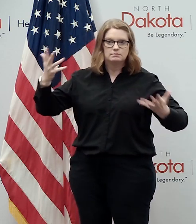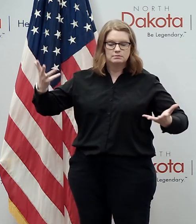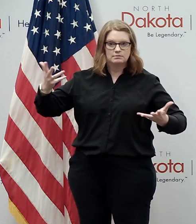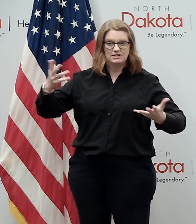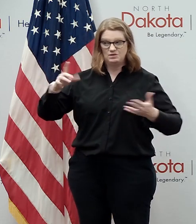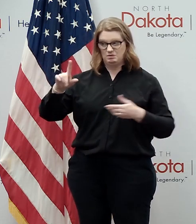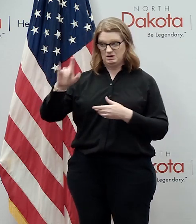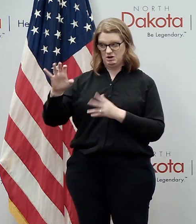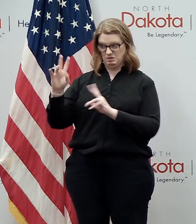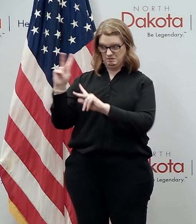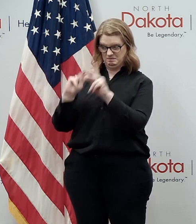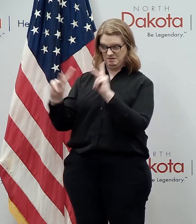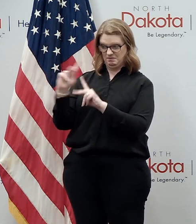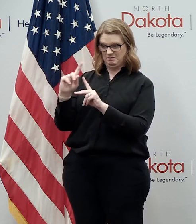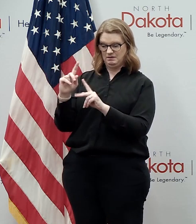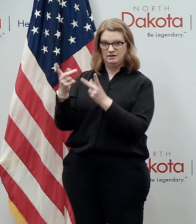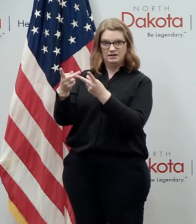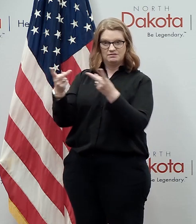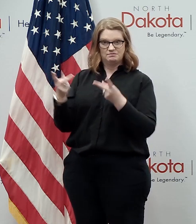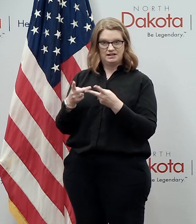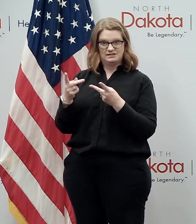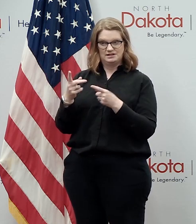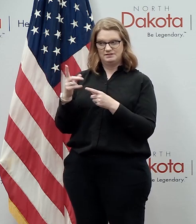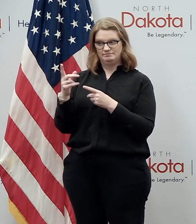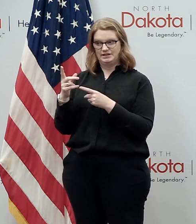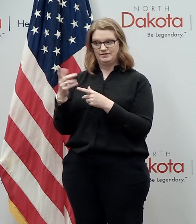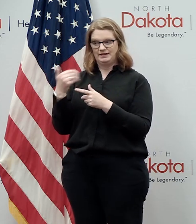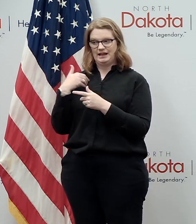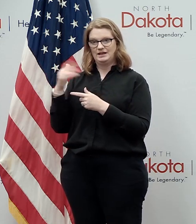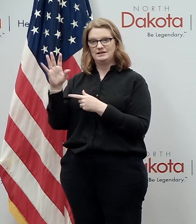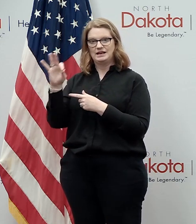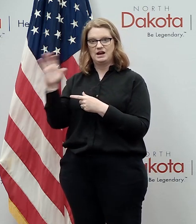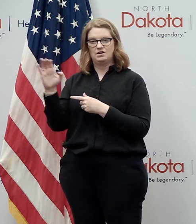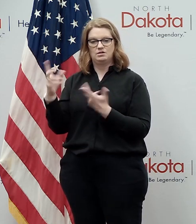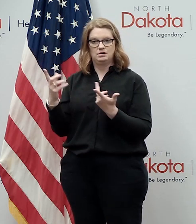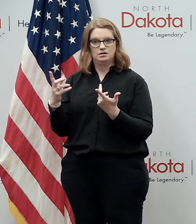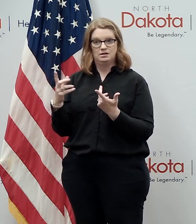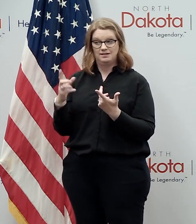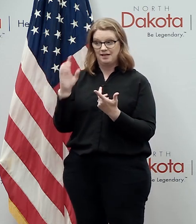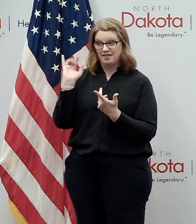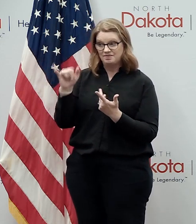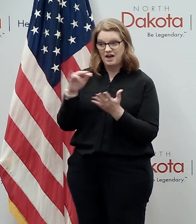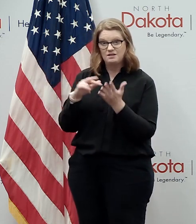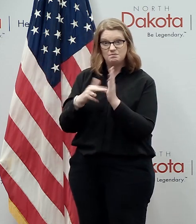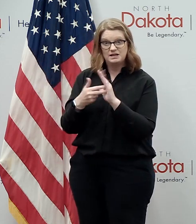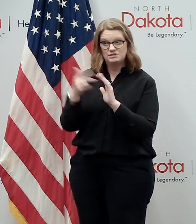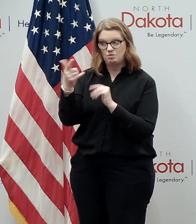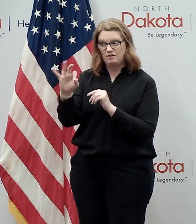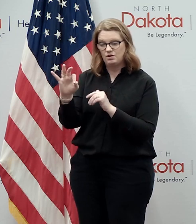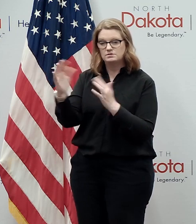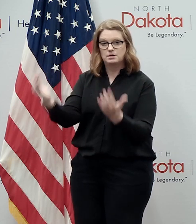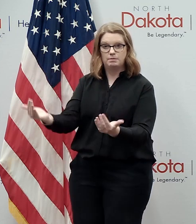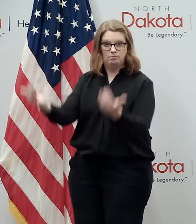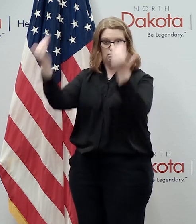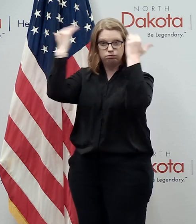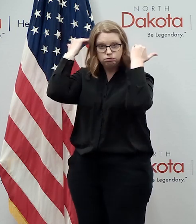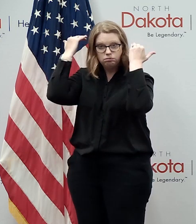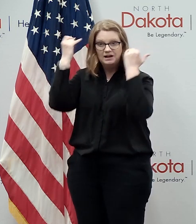you know 100 people in a facility that employed 900 we we could have overwhelmed grand forks's health care capacity with one facility